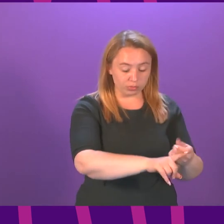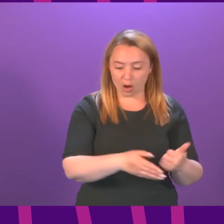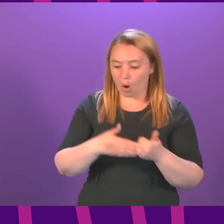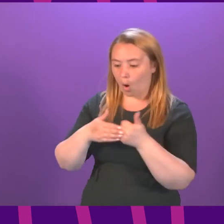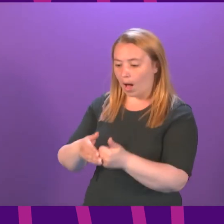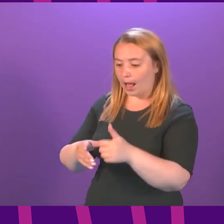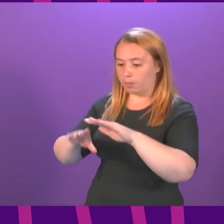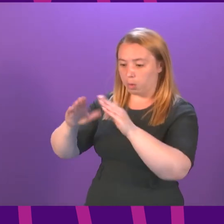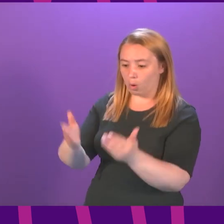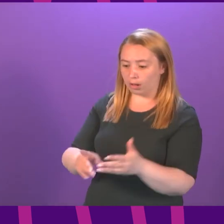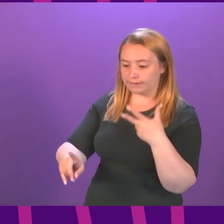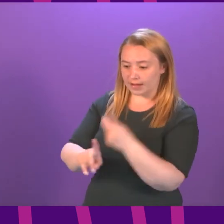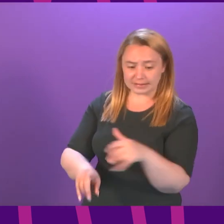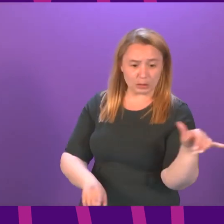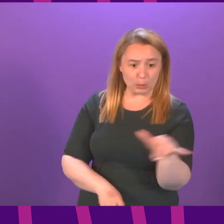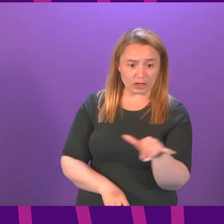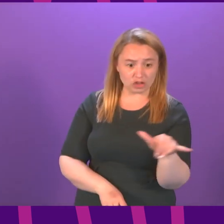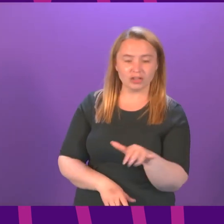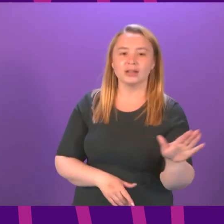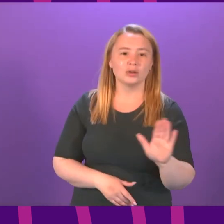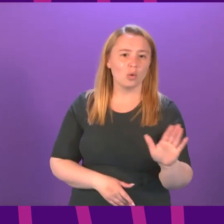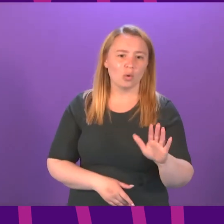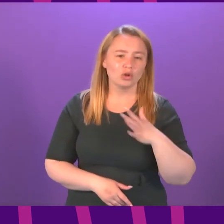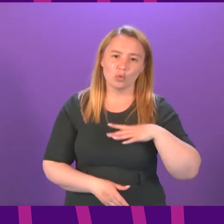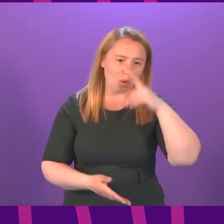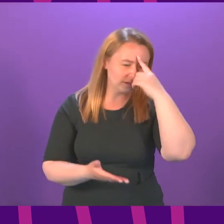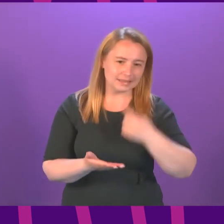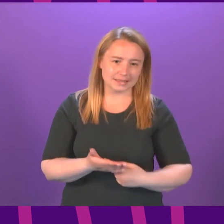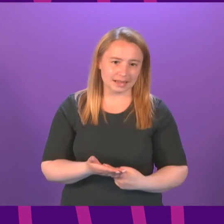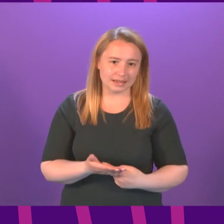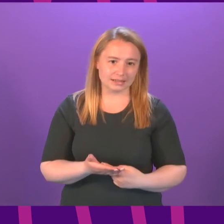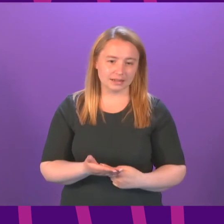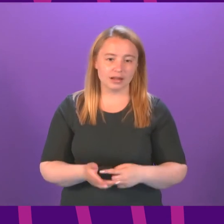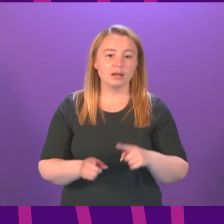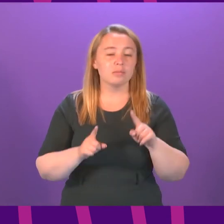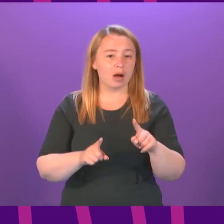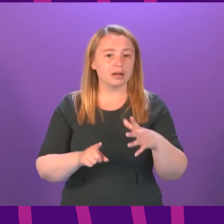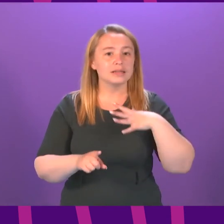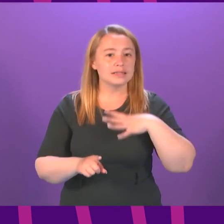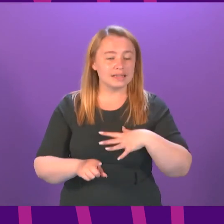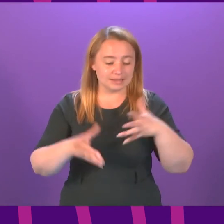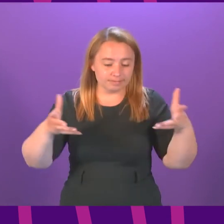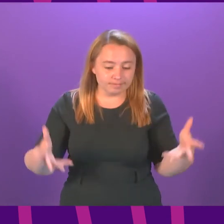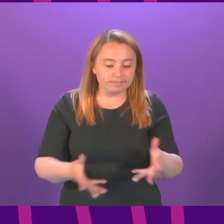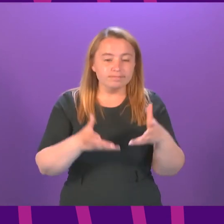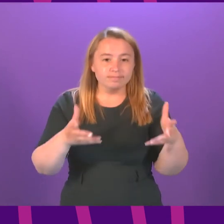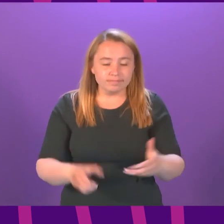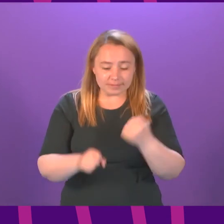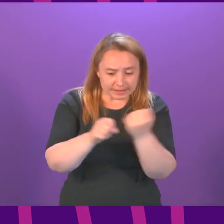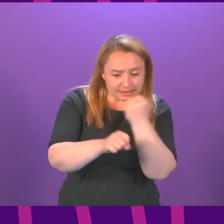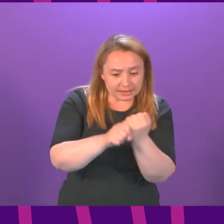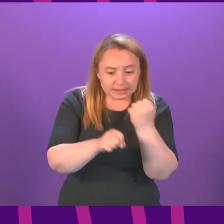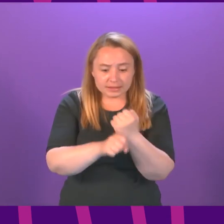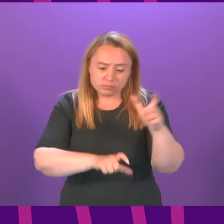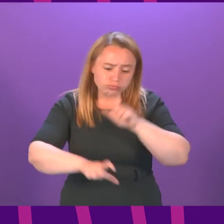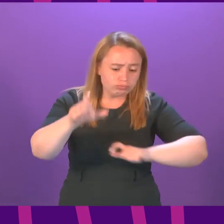helping global vaccination but the second thing we need to do is support efforts to ramp up production of vaccinations